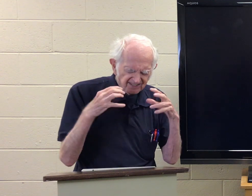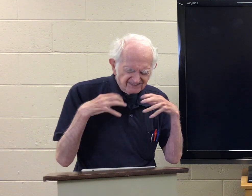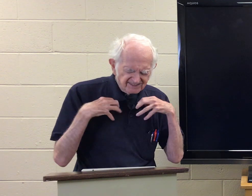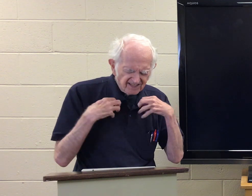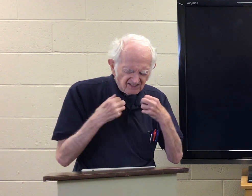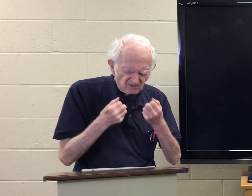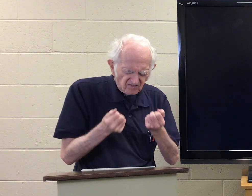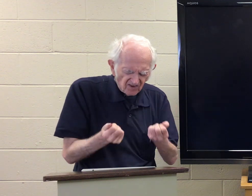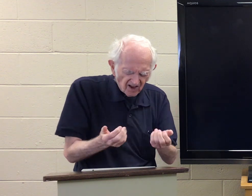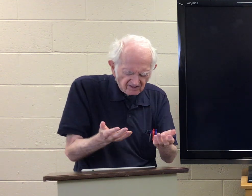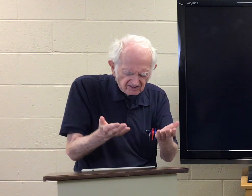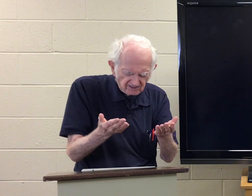Our sacrifices